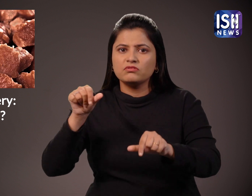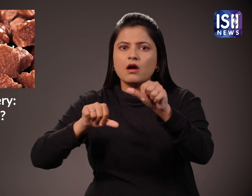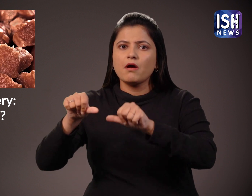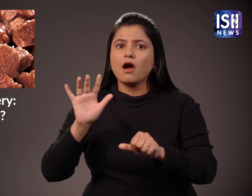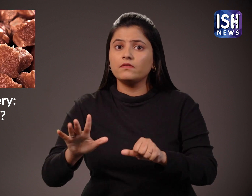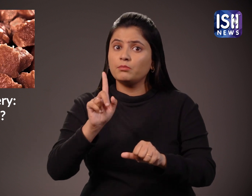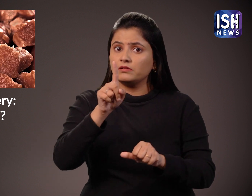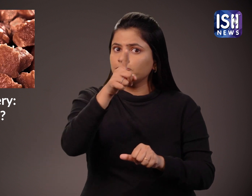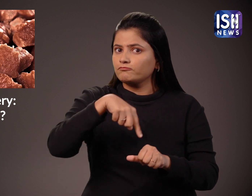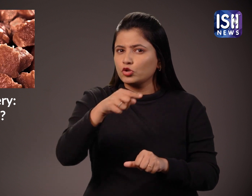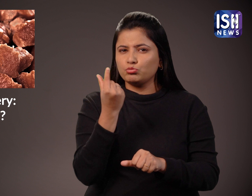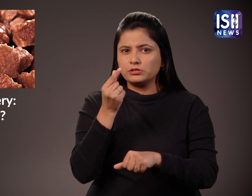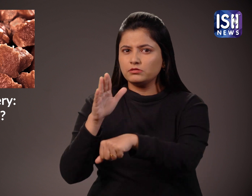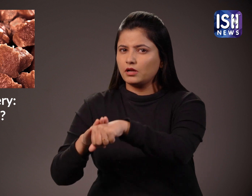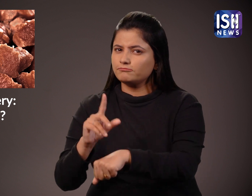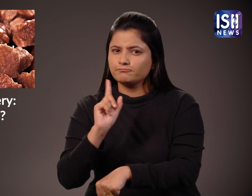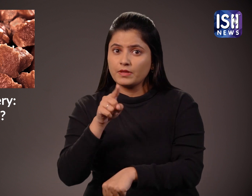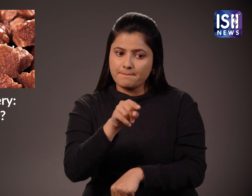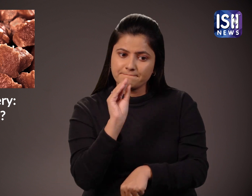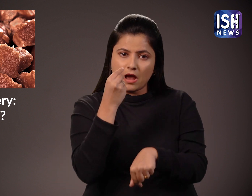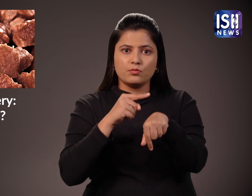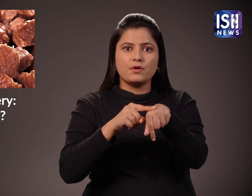Go for brown jaggery because the others contain chemicals.